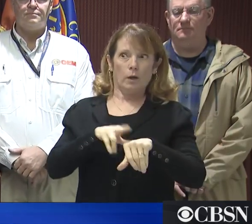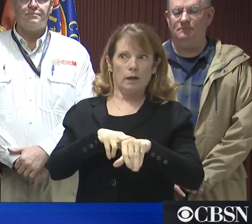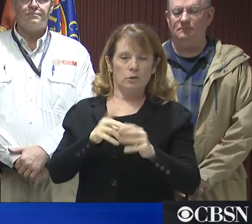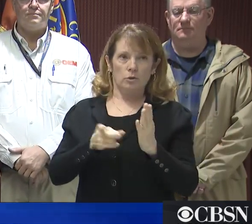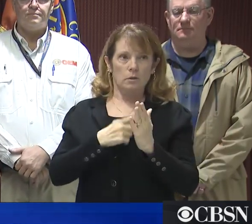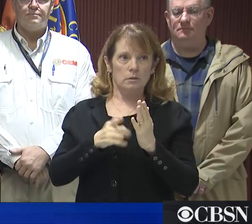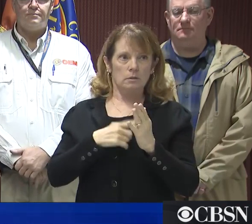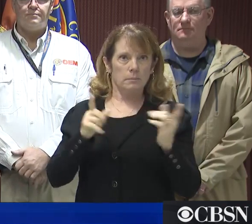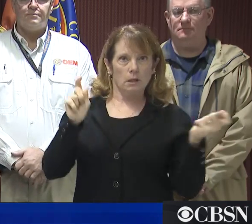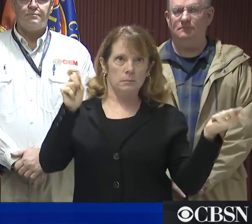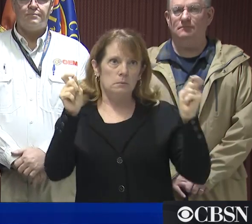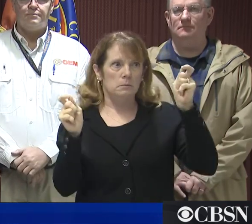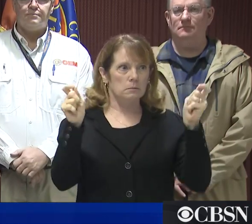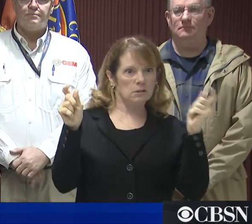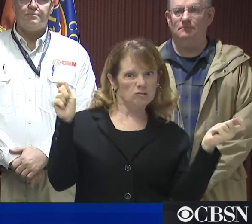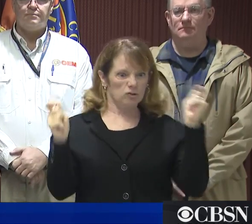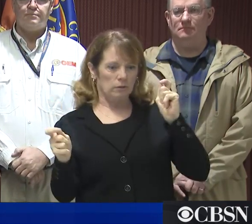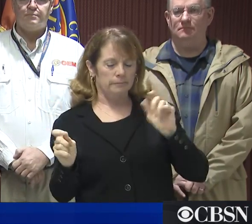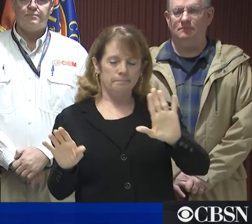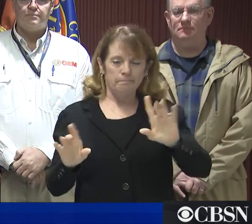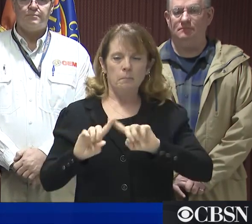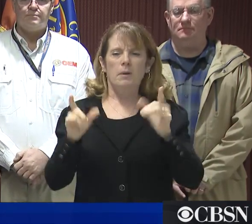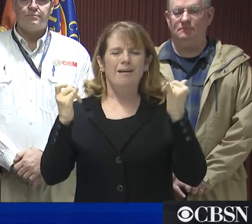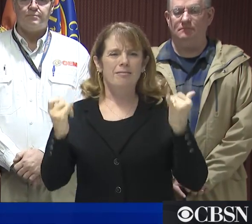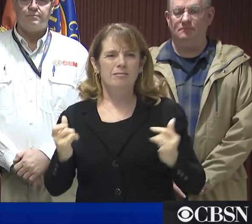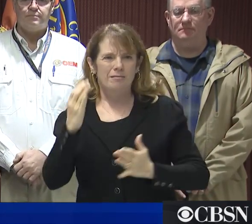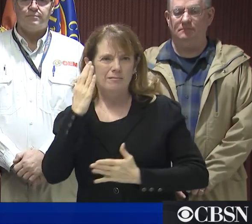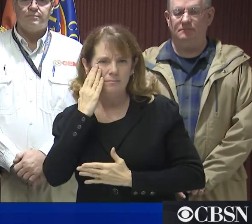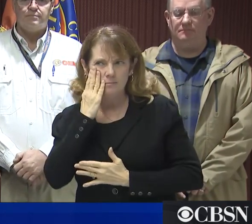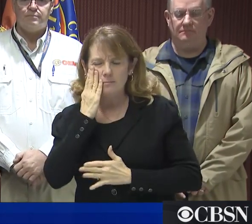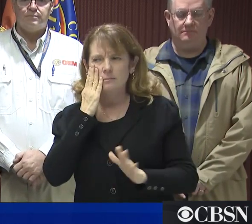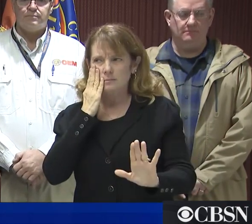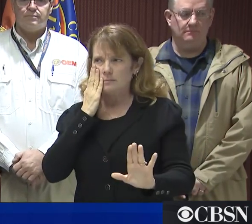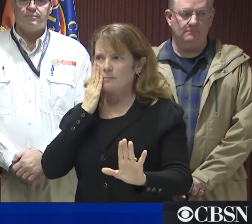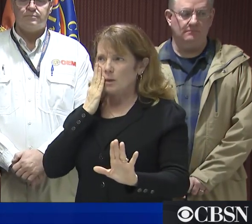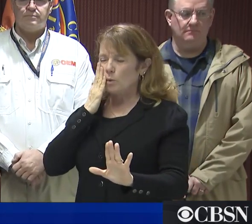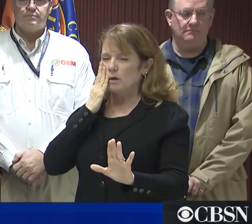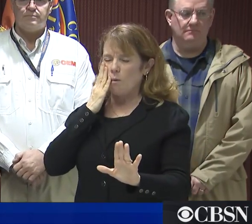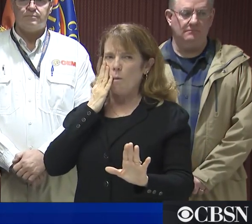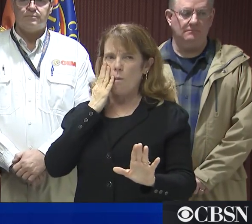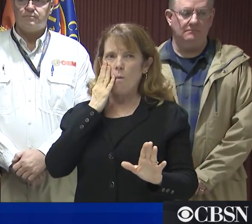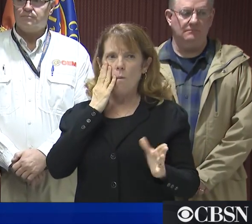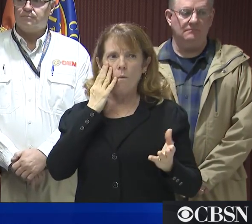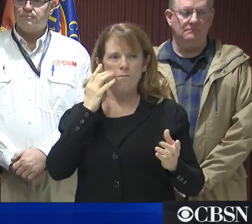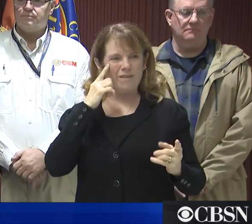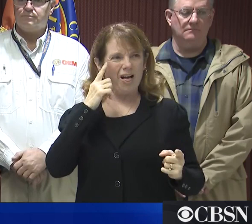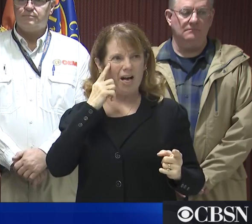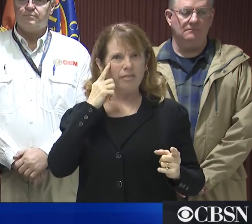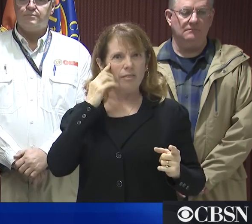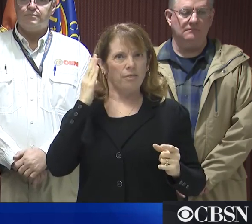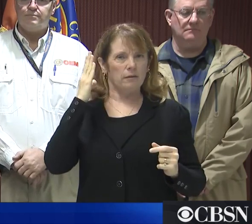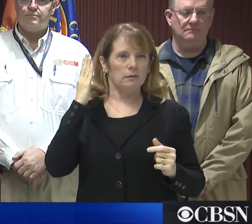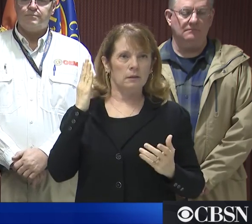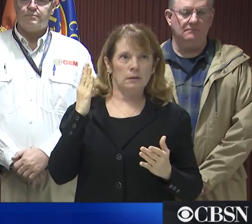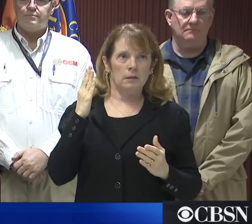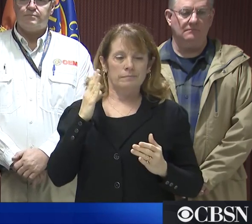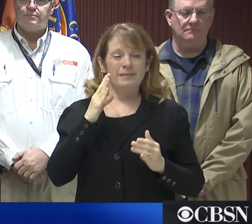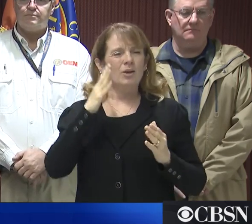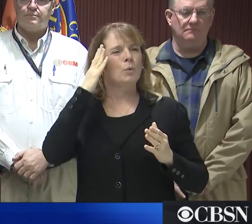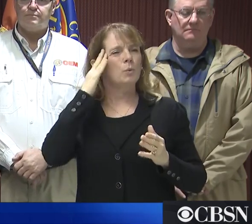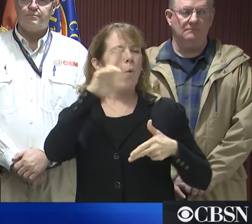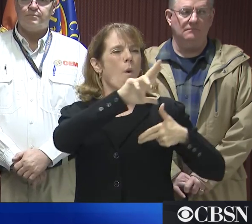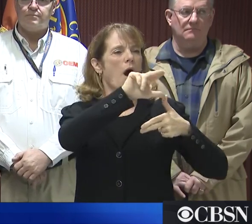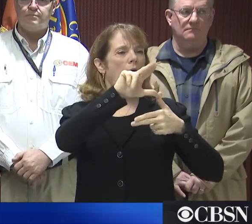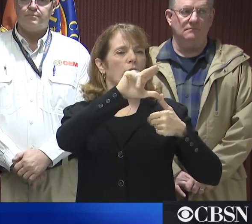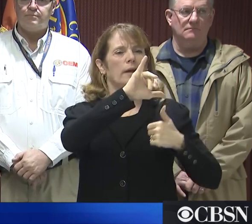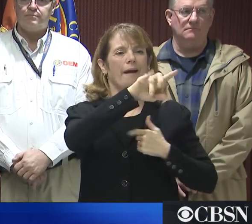us sometimes and change course. But it does not appear at this time that this Nor'easter will have the same deluge as we saw with